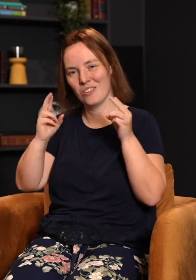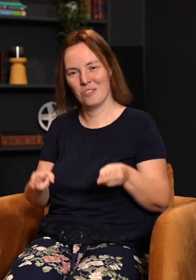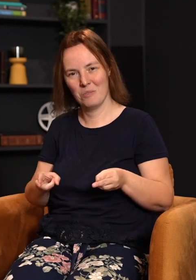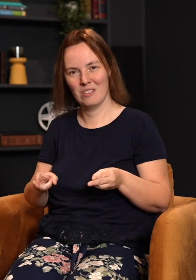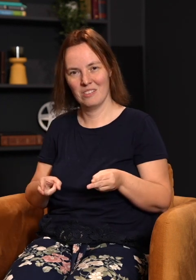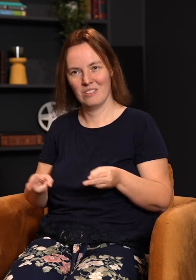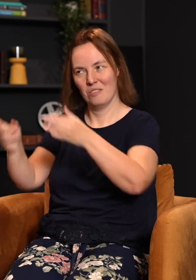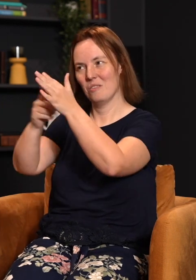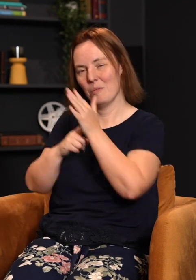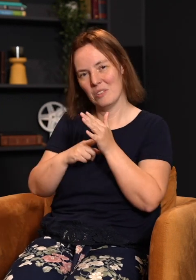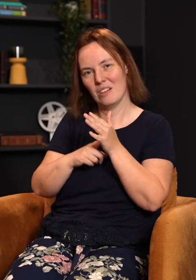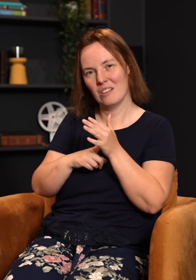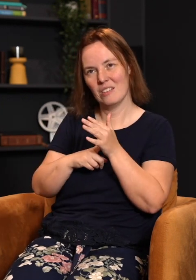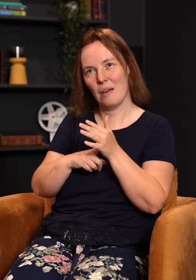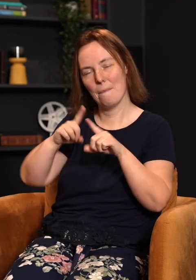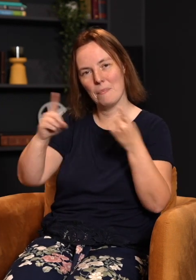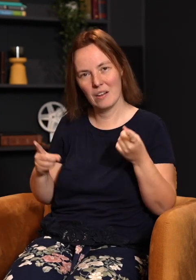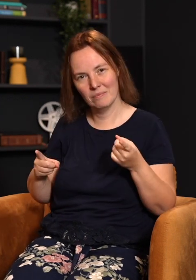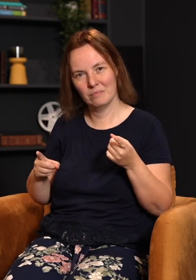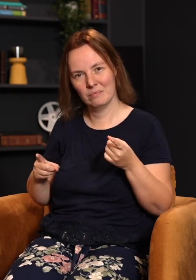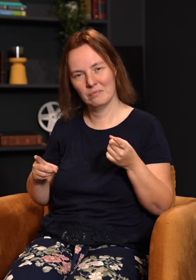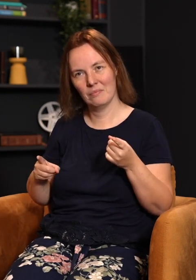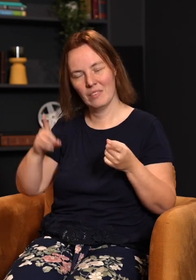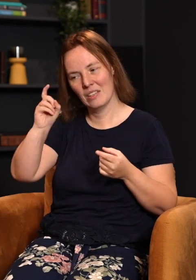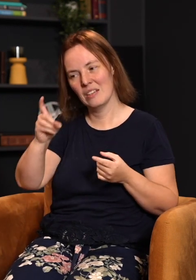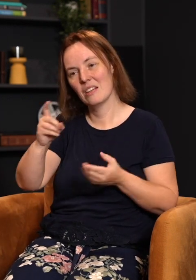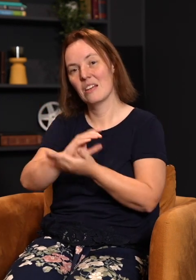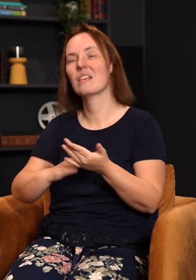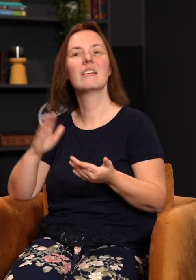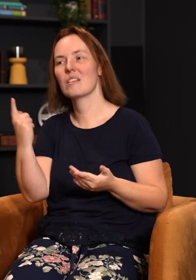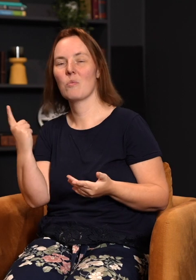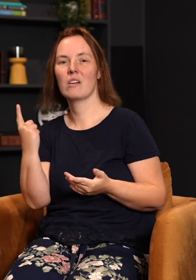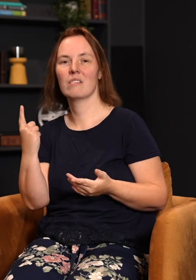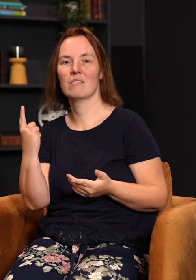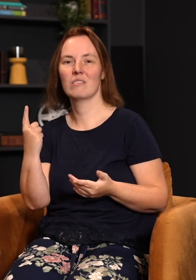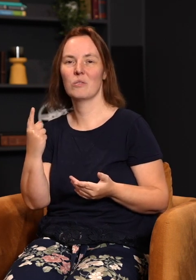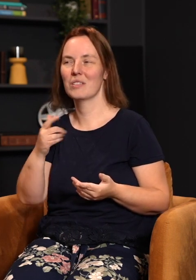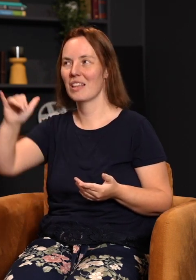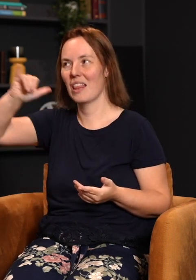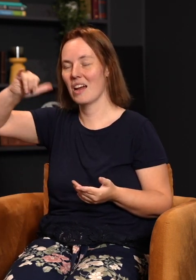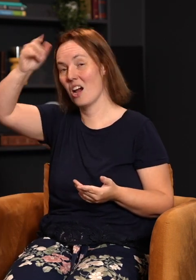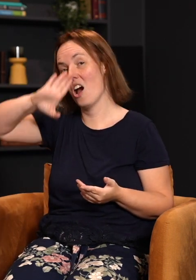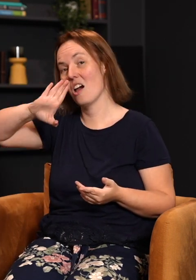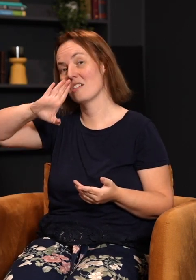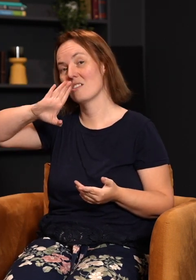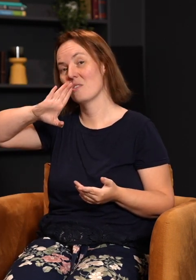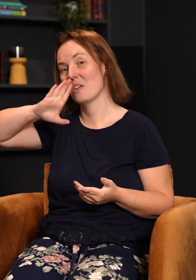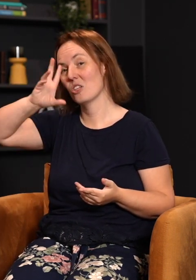human being to represent us. But we also need someone who is like God, who has no sin.